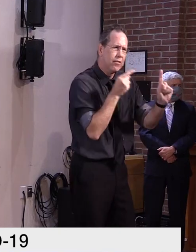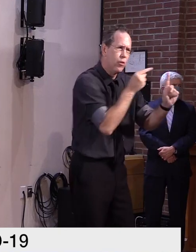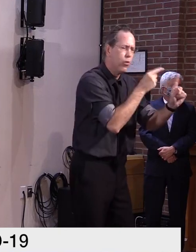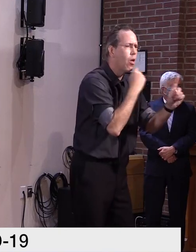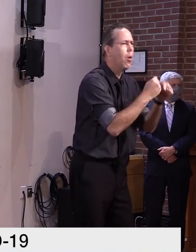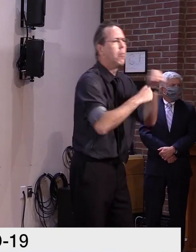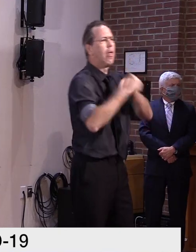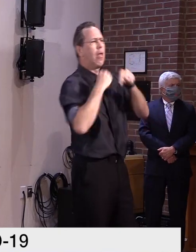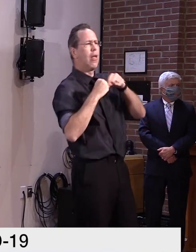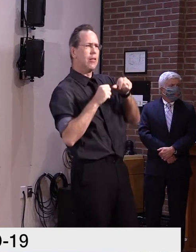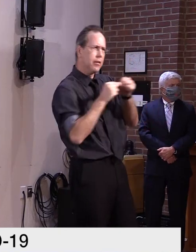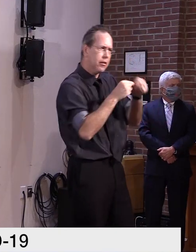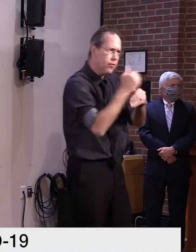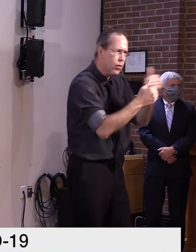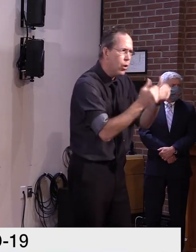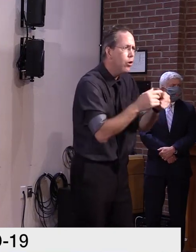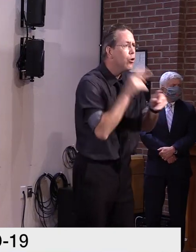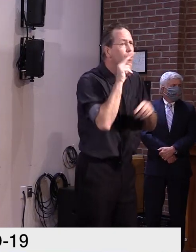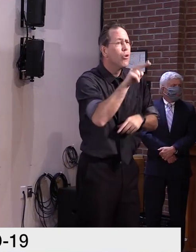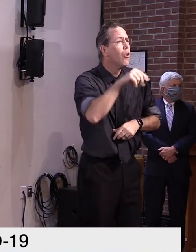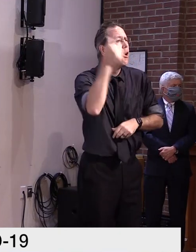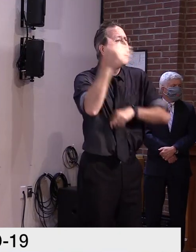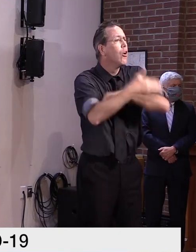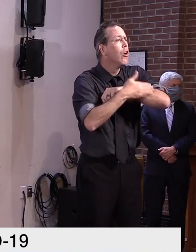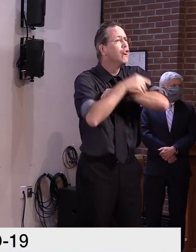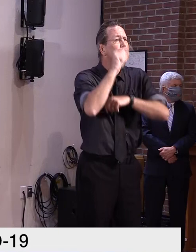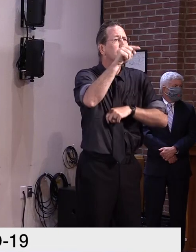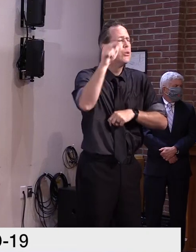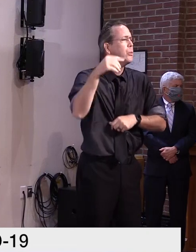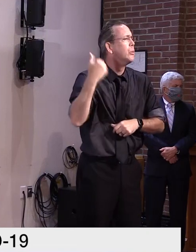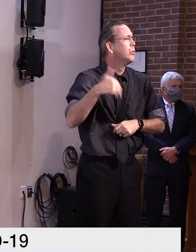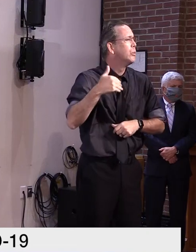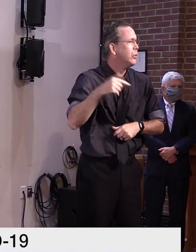because many states cannot say the same thing.